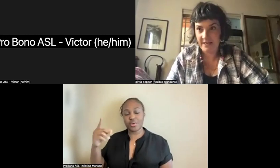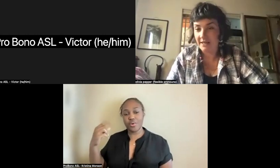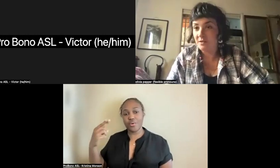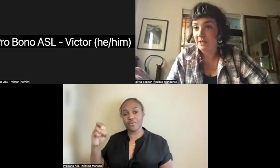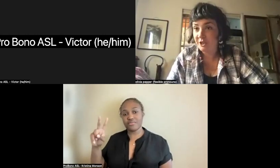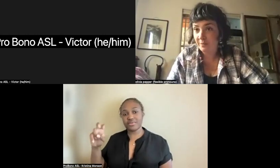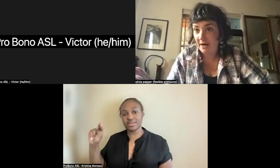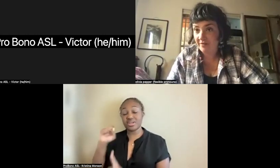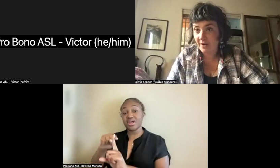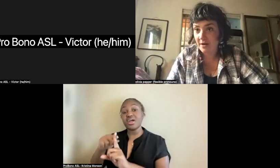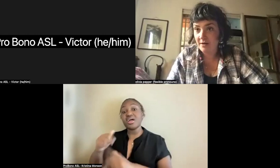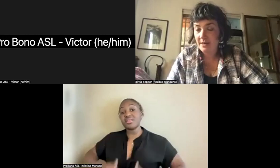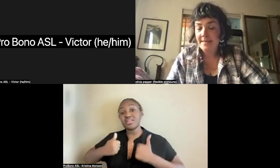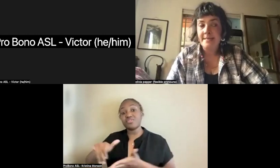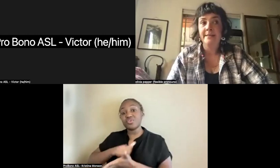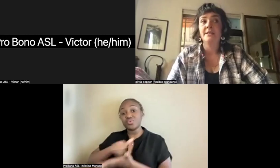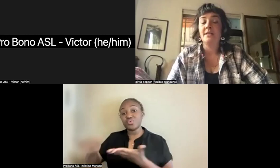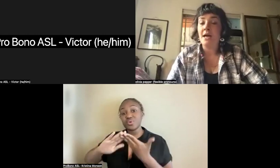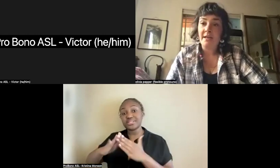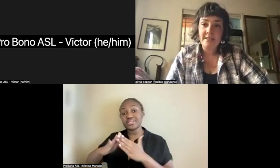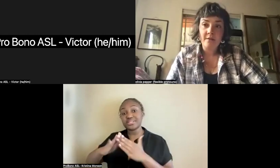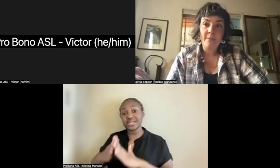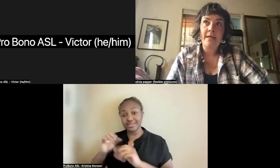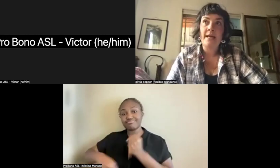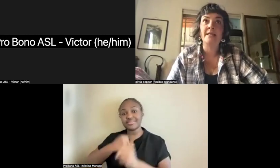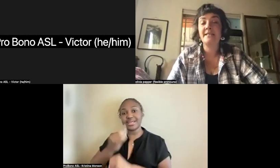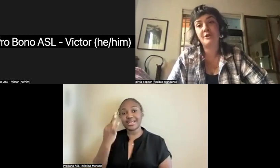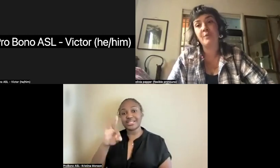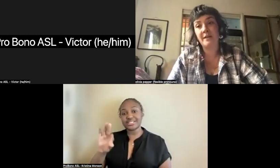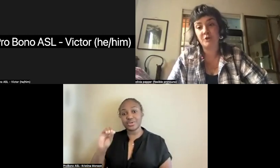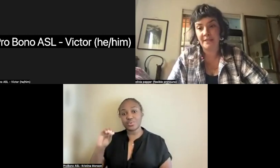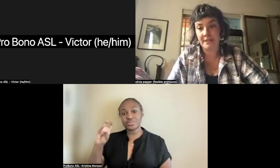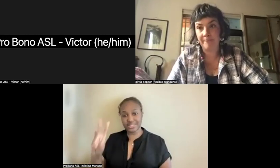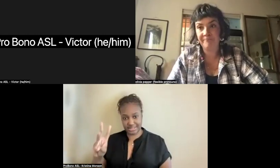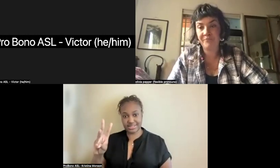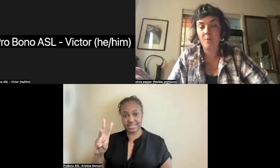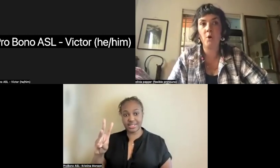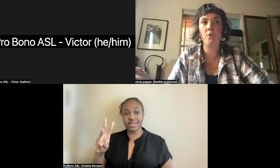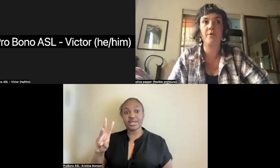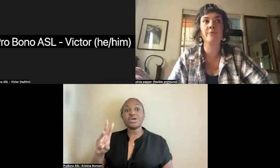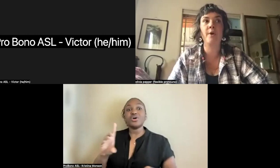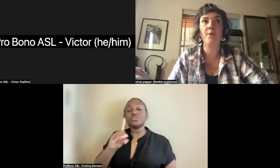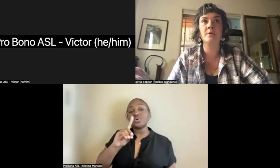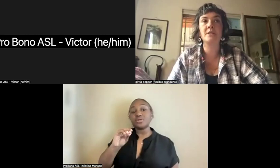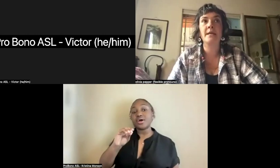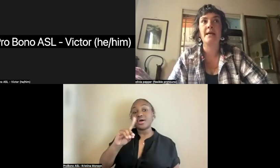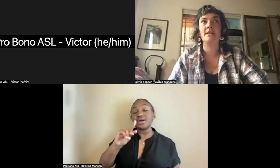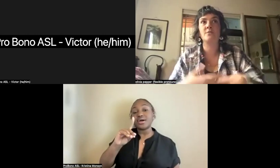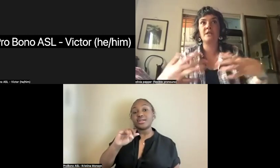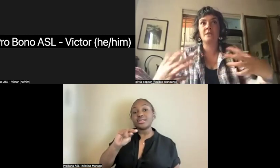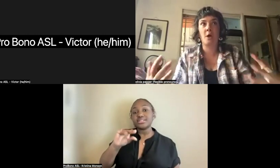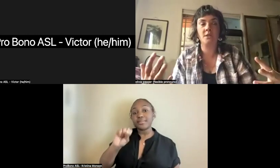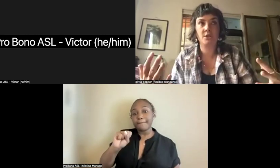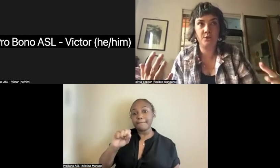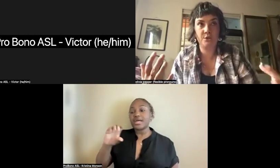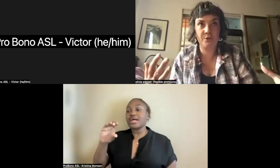I think is when she arrived there. Dadaism and situationism both arose as a